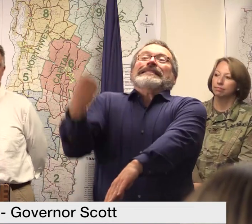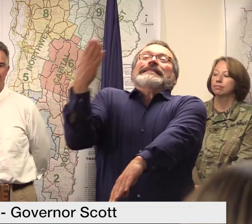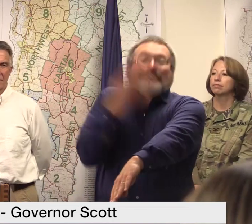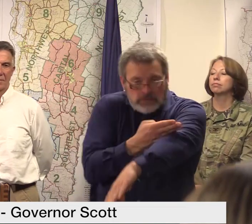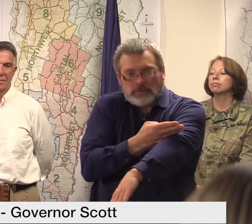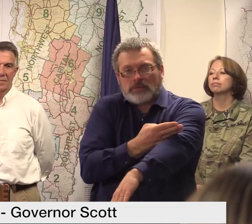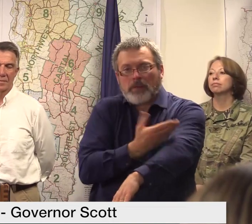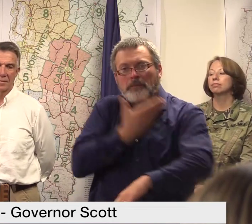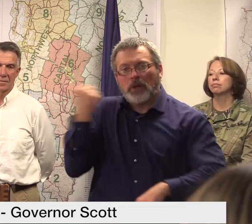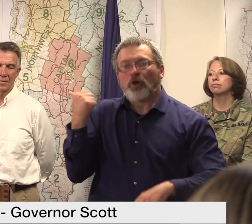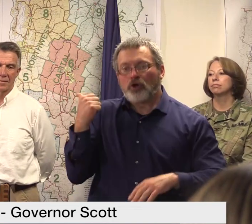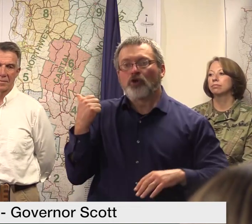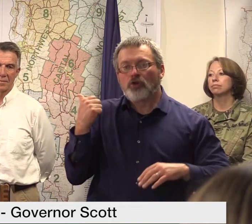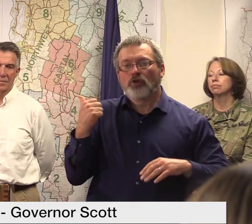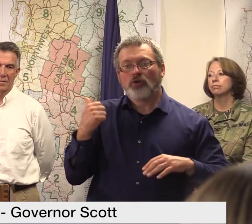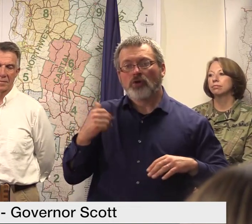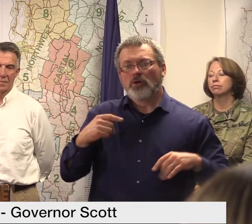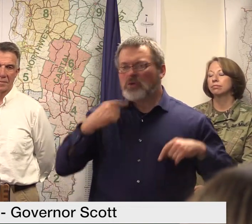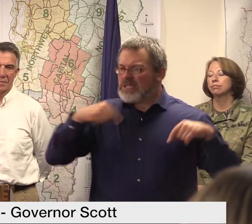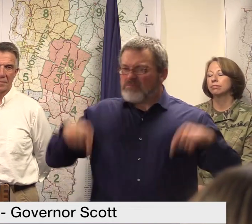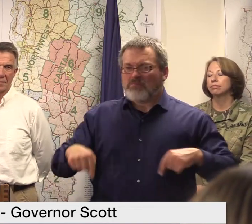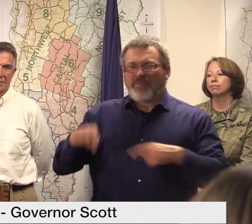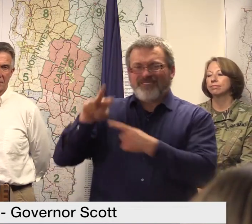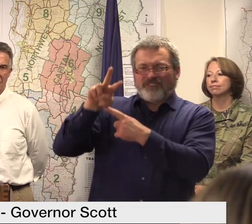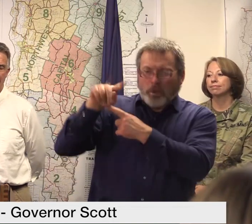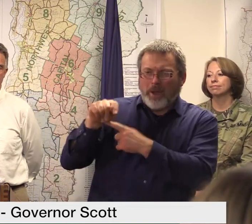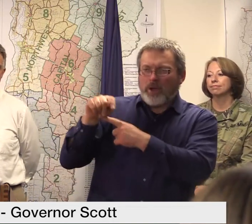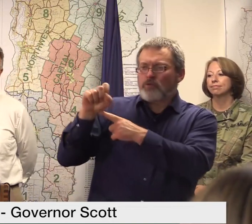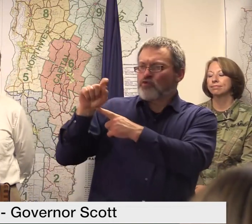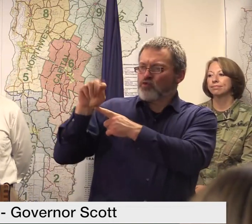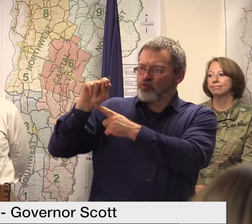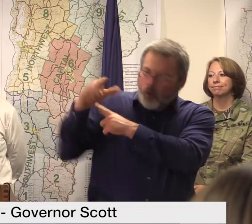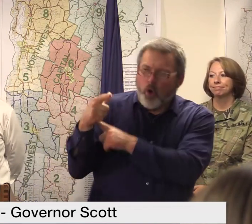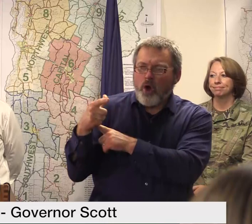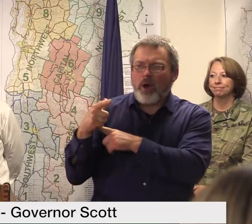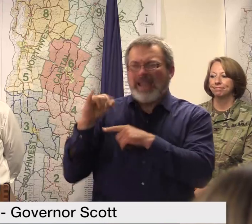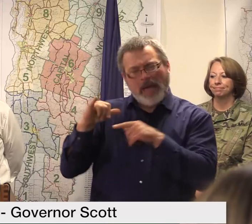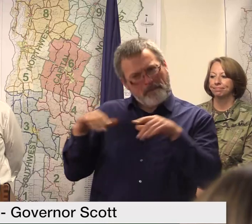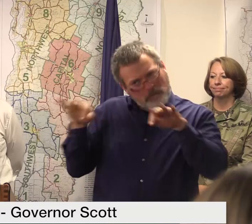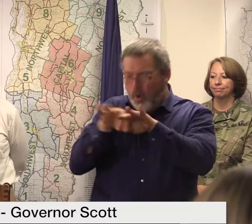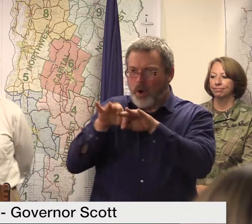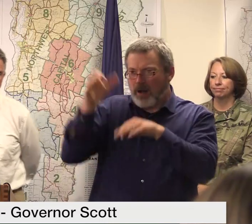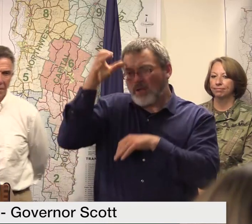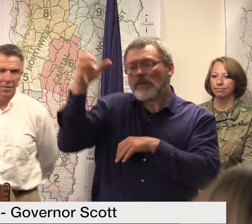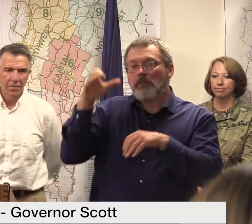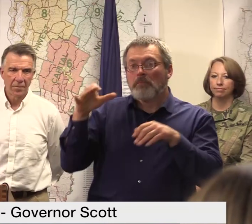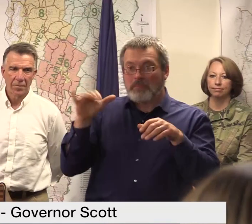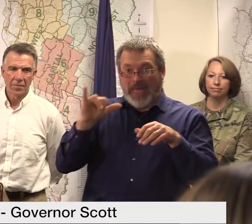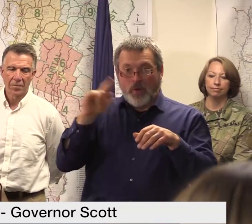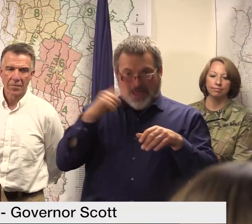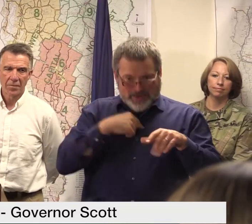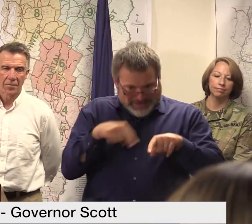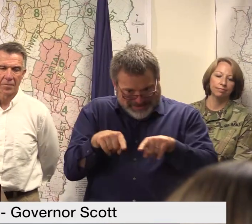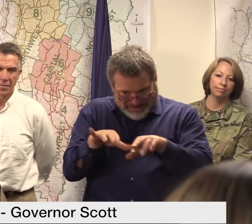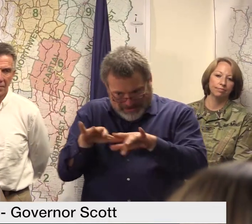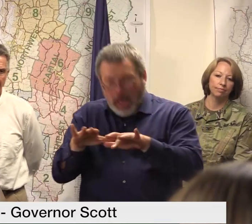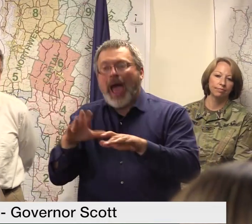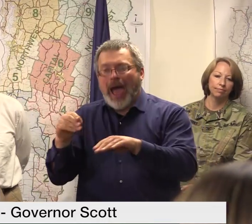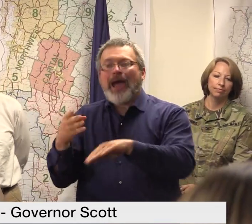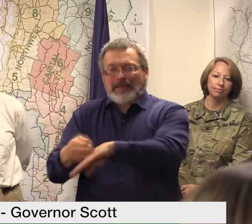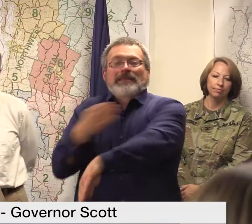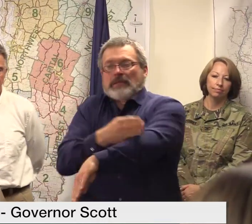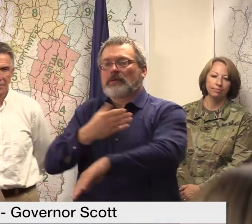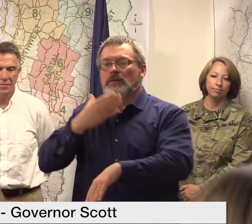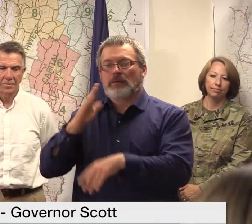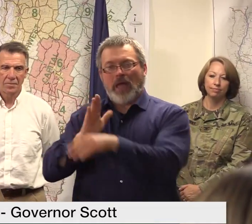after the storm than it was prior to and I think that's the focus we have you mentioned the correlation between buyouts